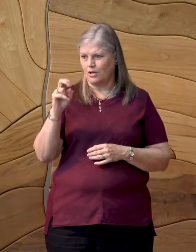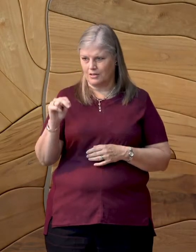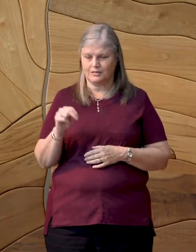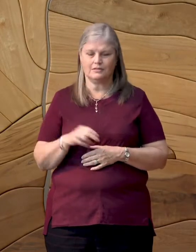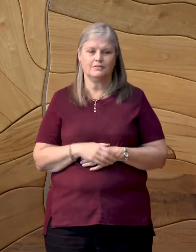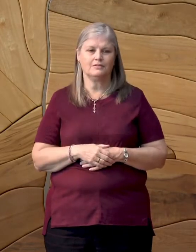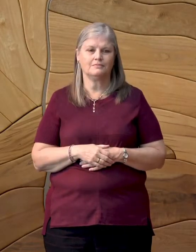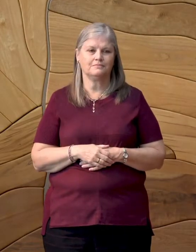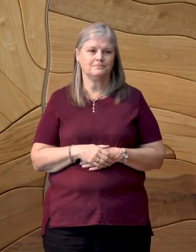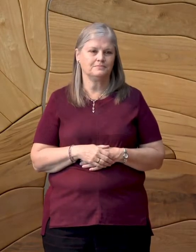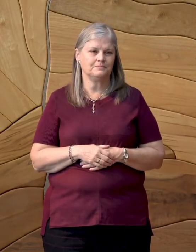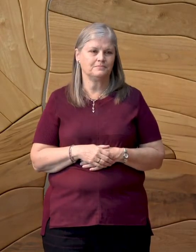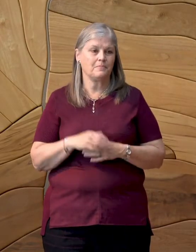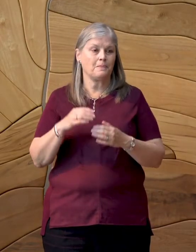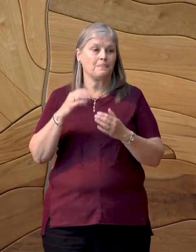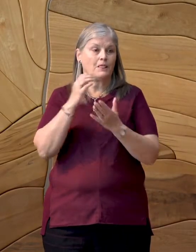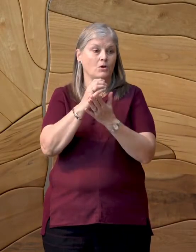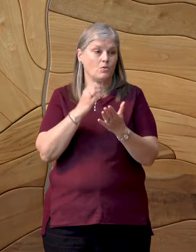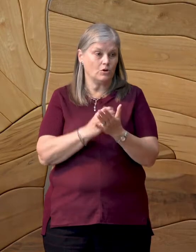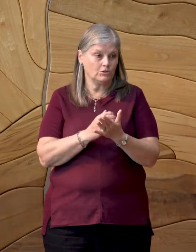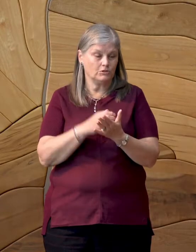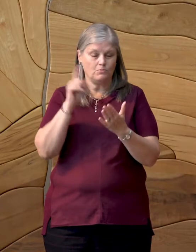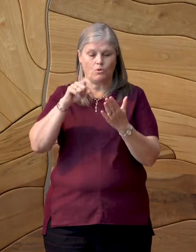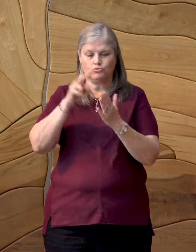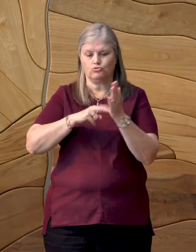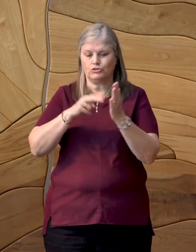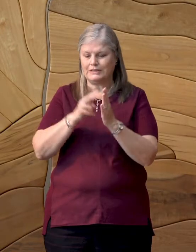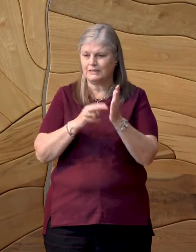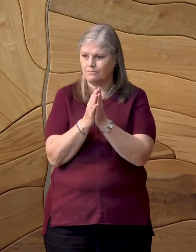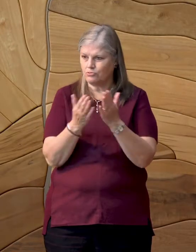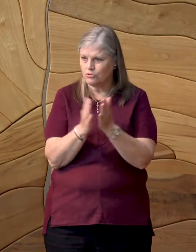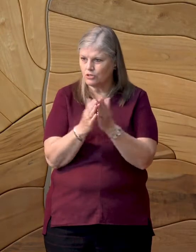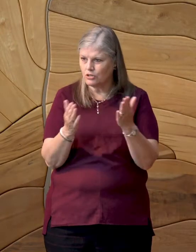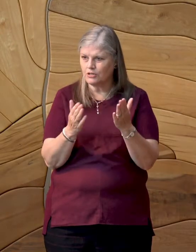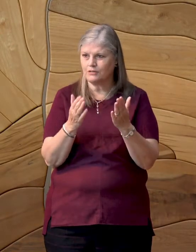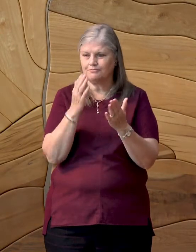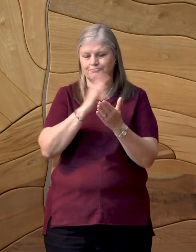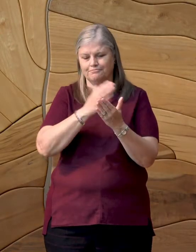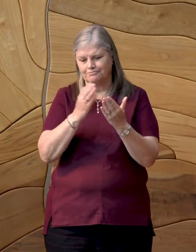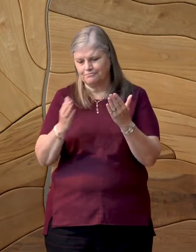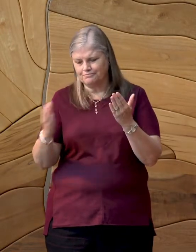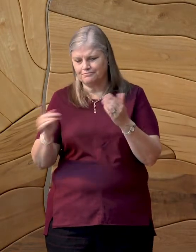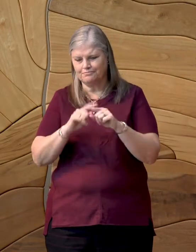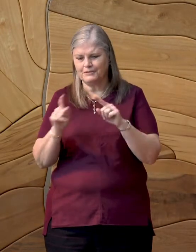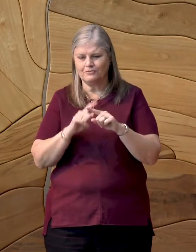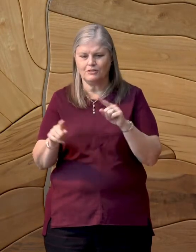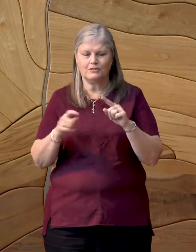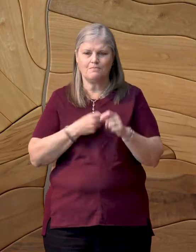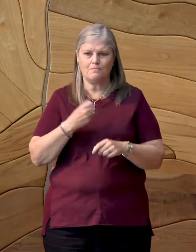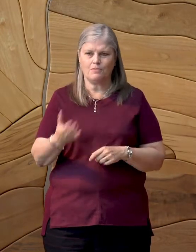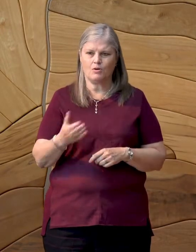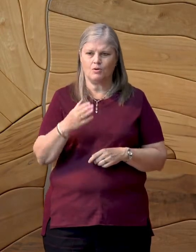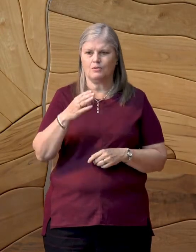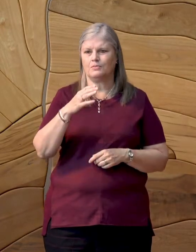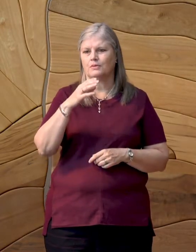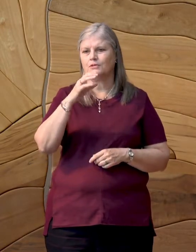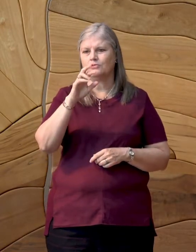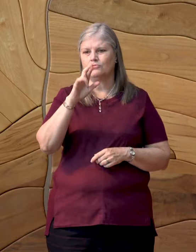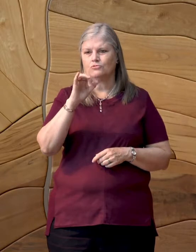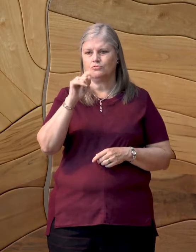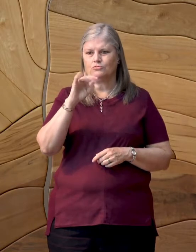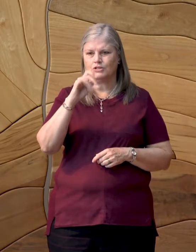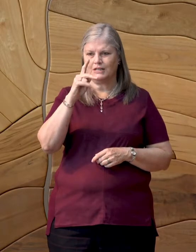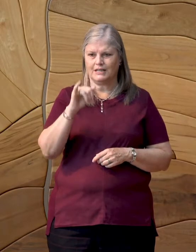for the course was an anthology that included poems by Theodore Rettke, William Stafford,